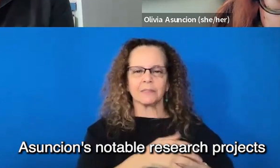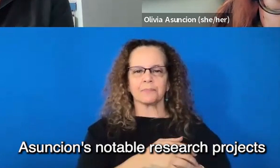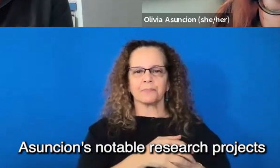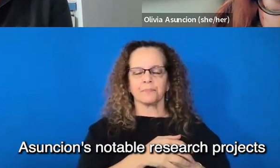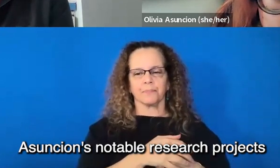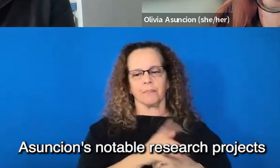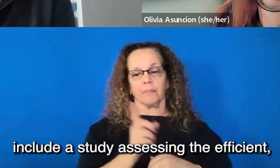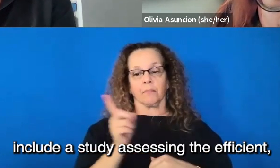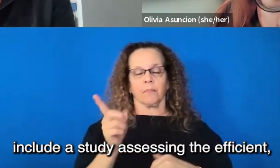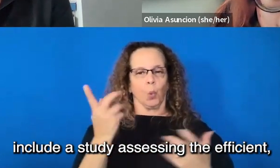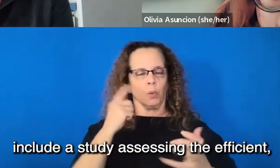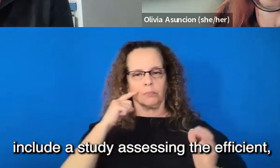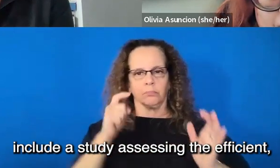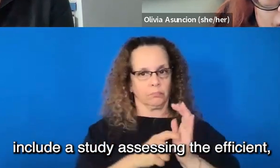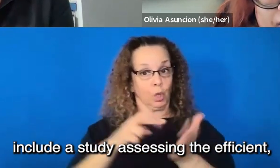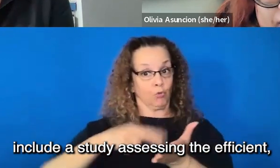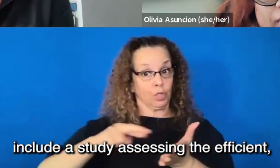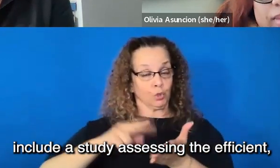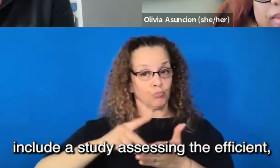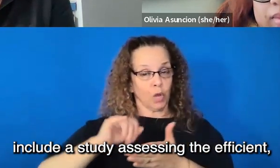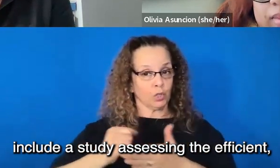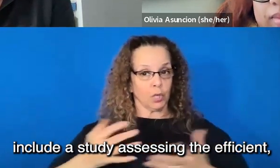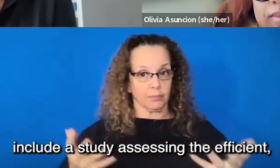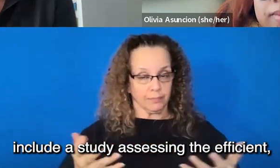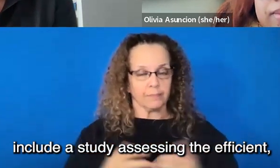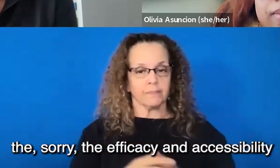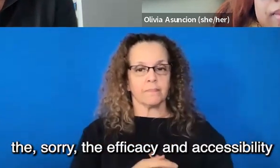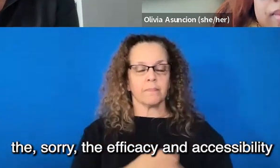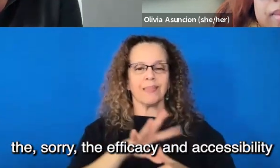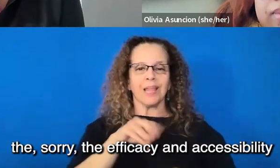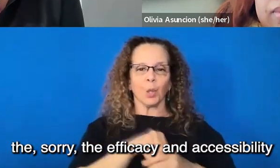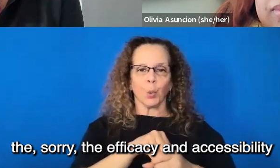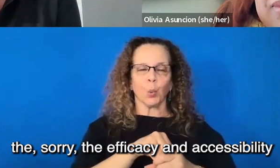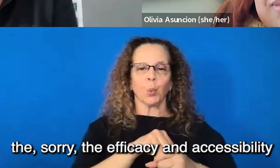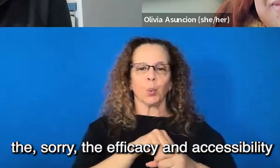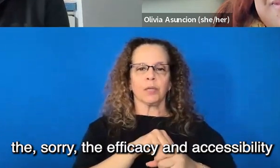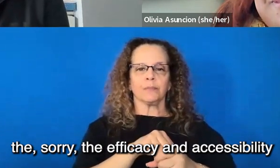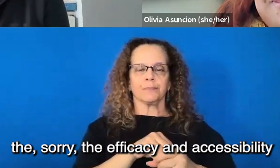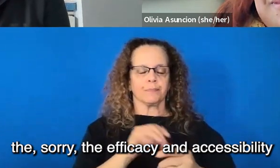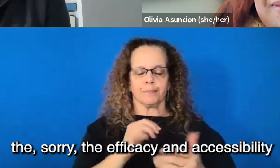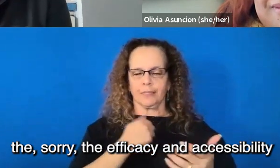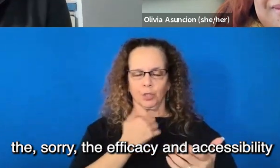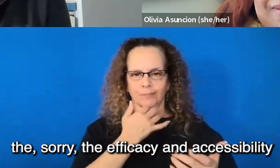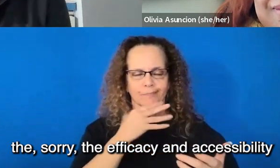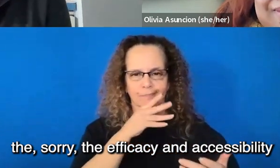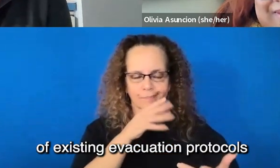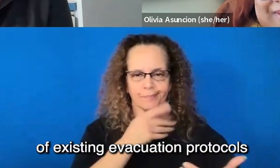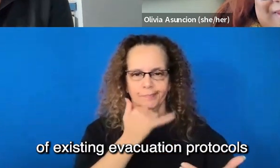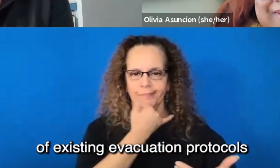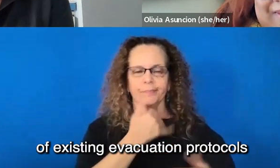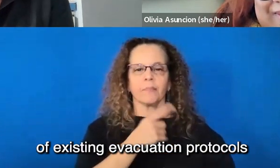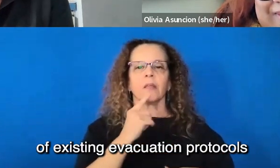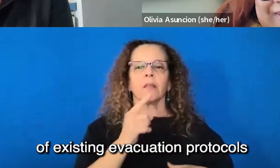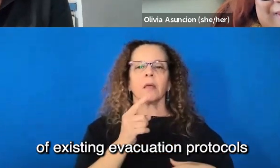notable research projects include a study assessing the efficiency and accessibility